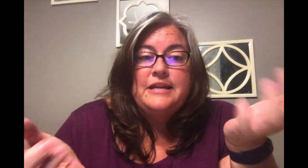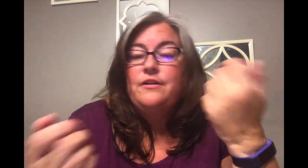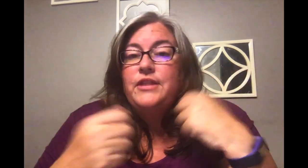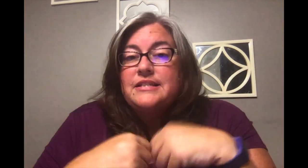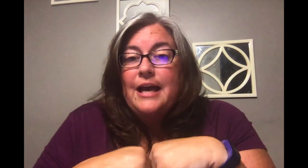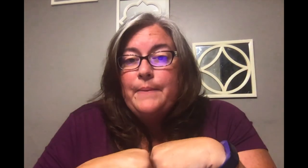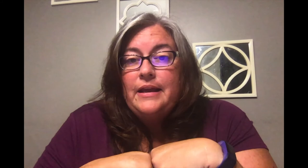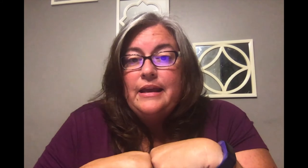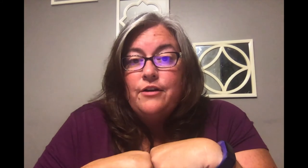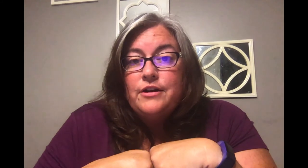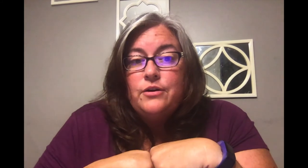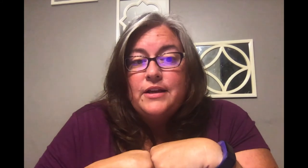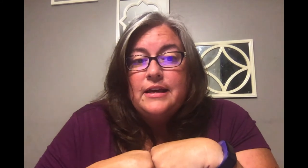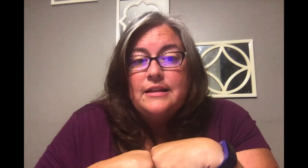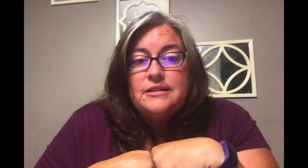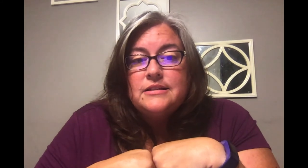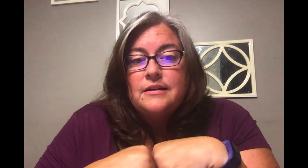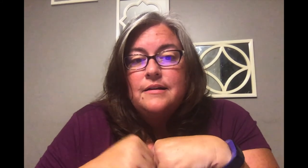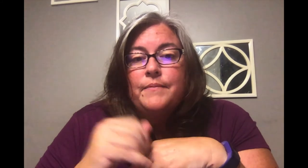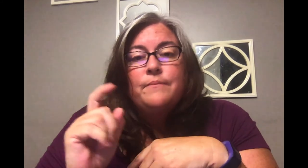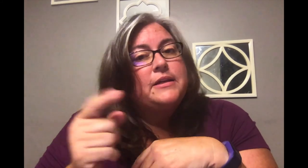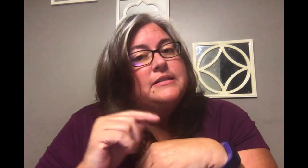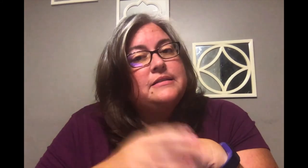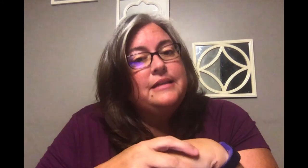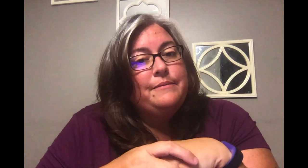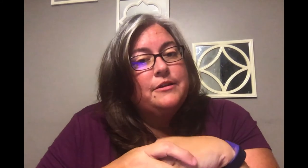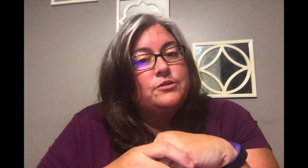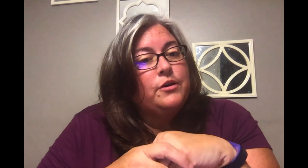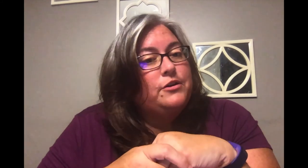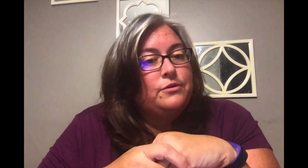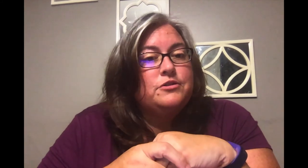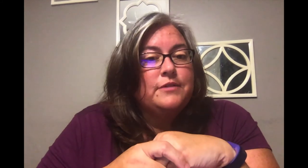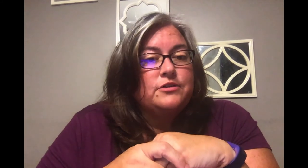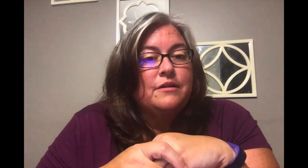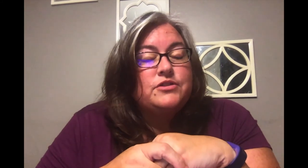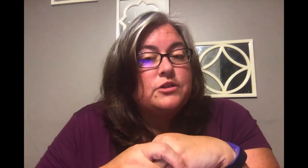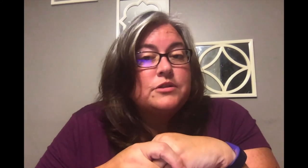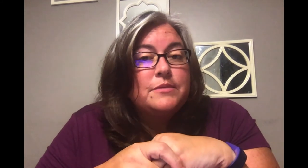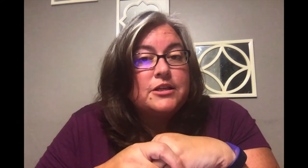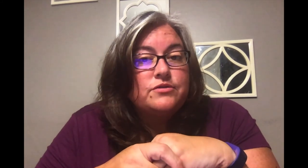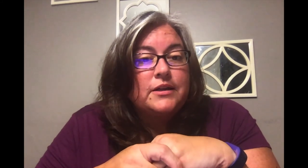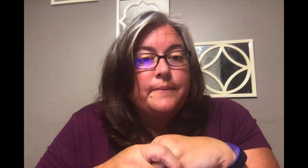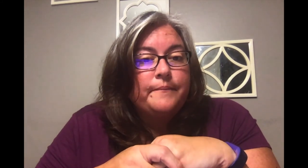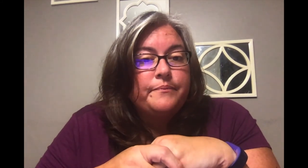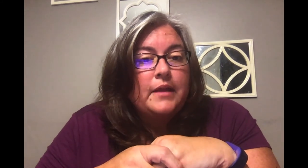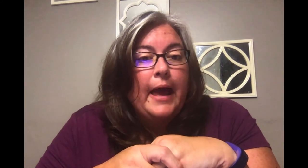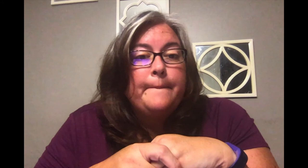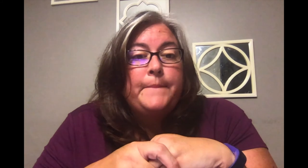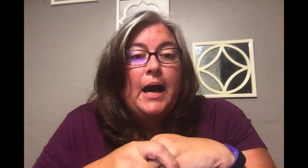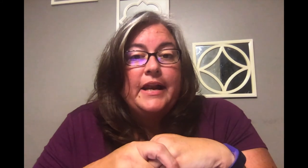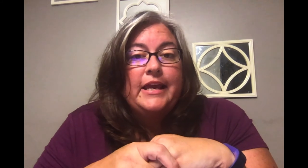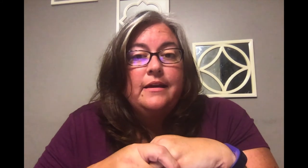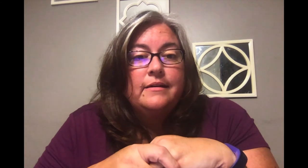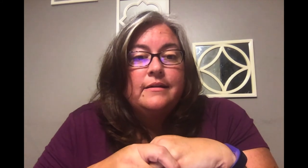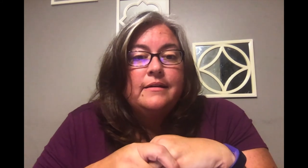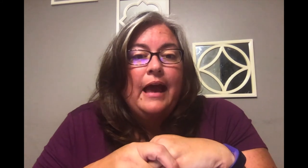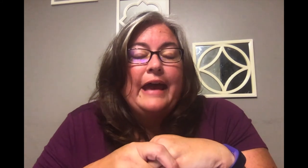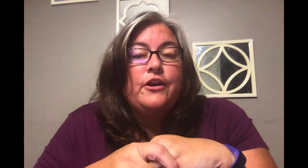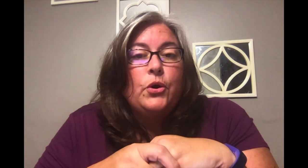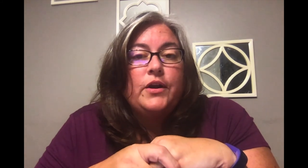date On things happening Here at Anona Kids Please send an email To our new director Of children's ministry At Bonnie At Anona